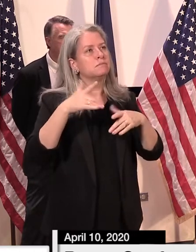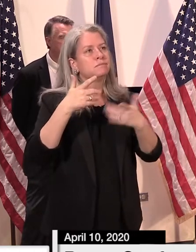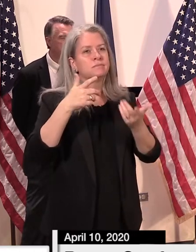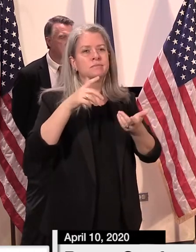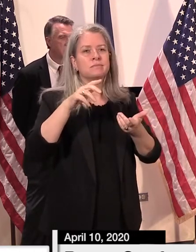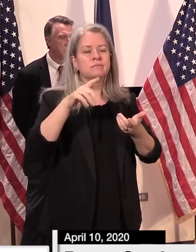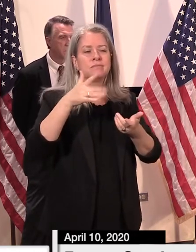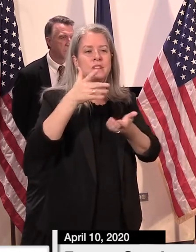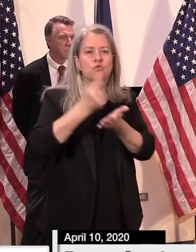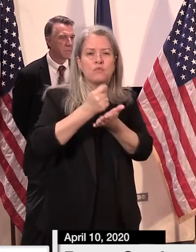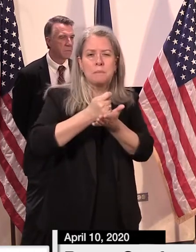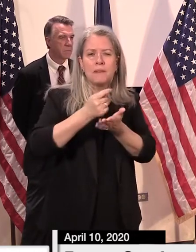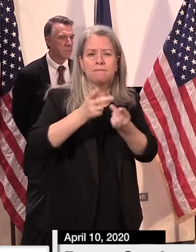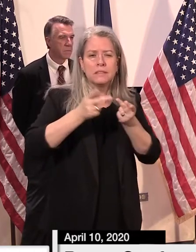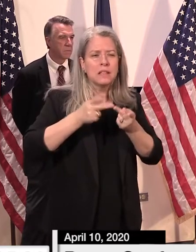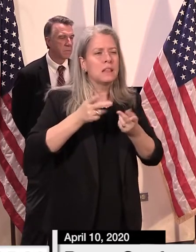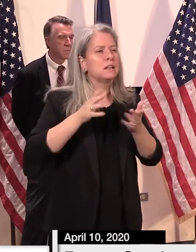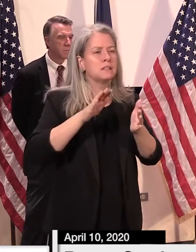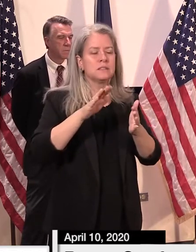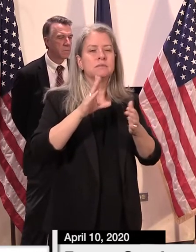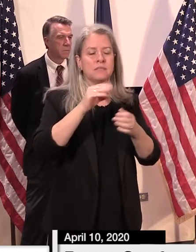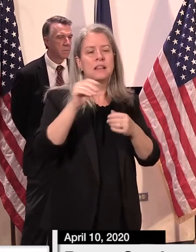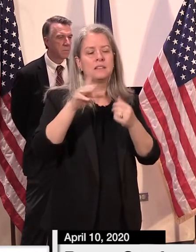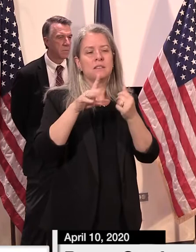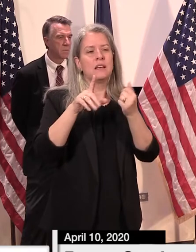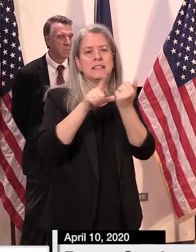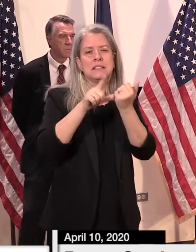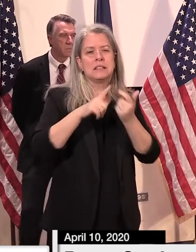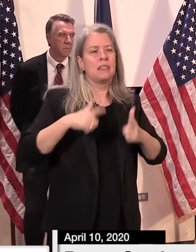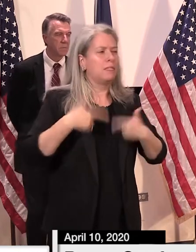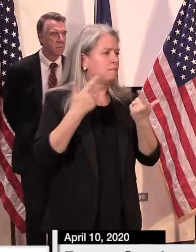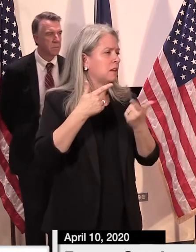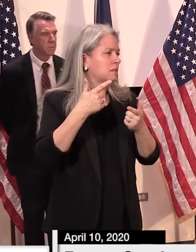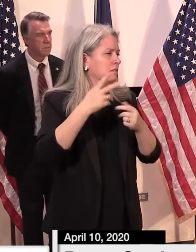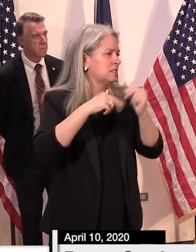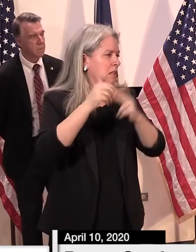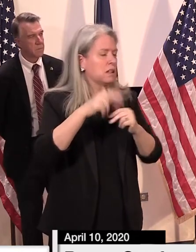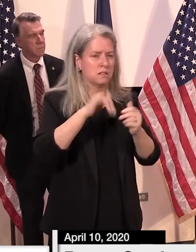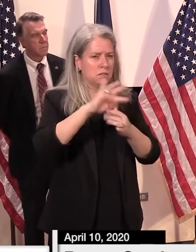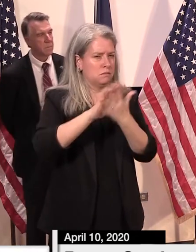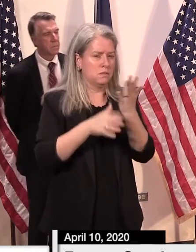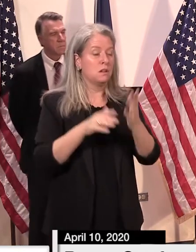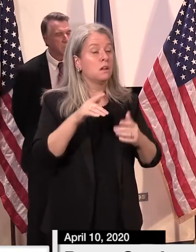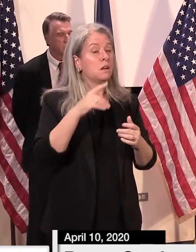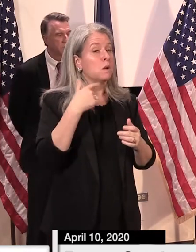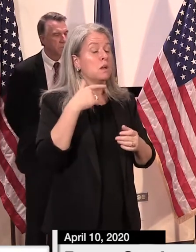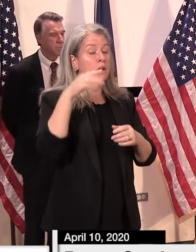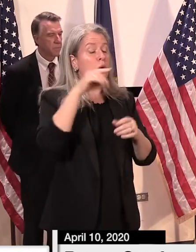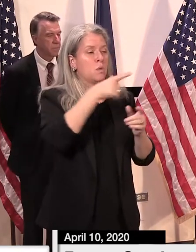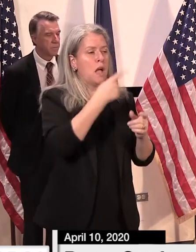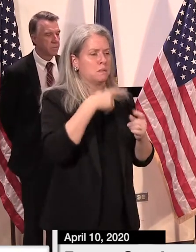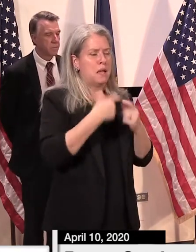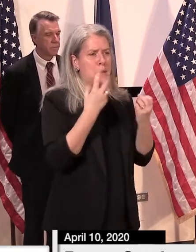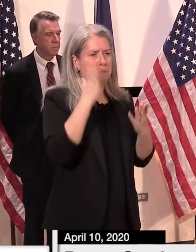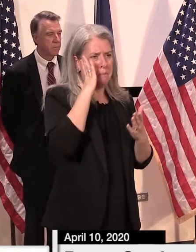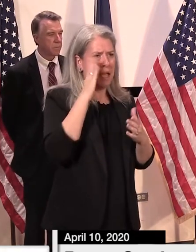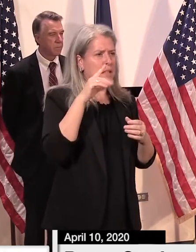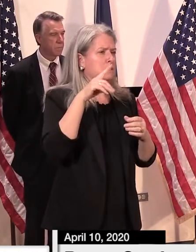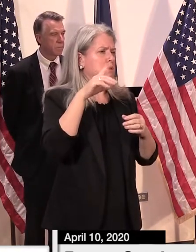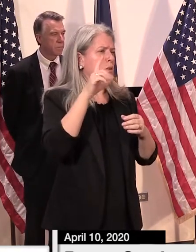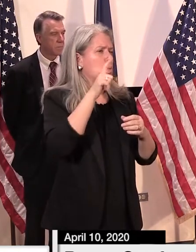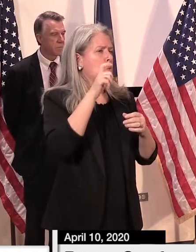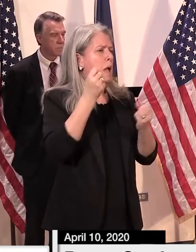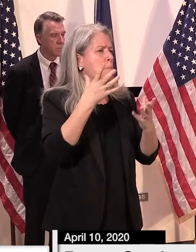treatment facilities, and assistant living facilities. We have approximately 80 beds in St.